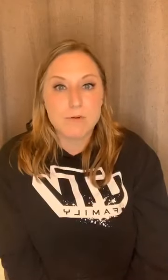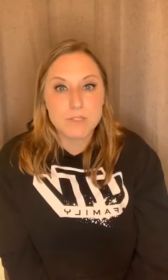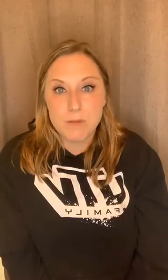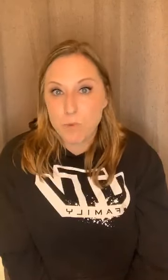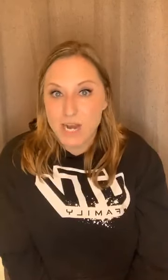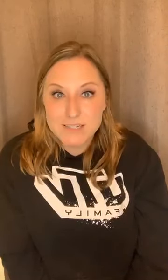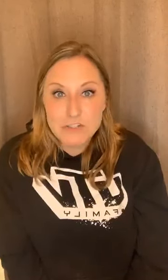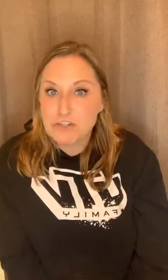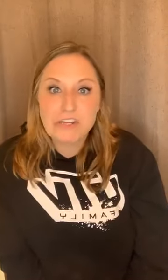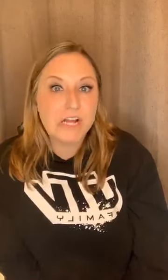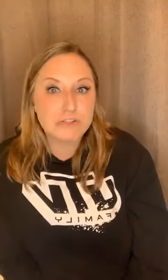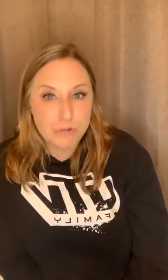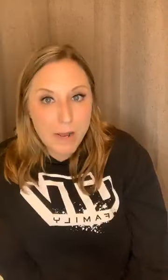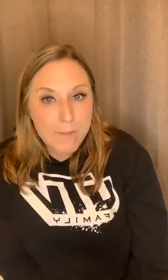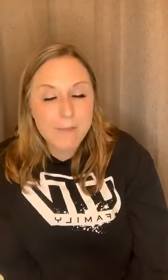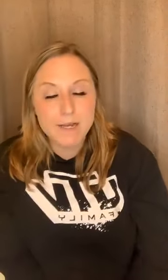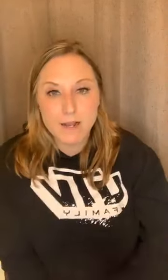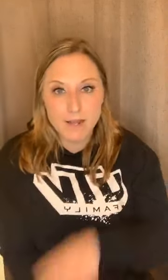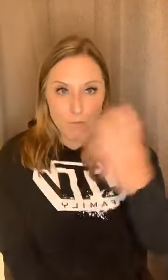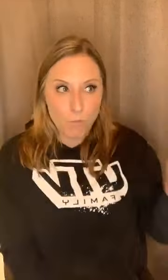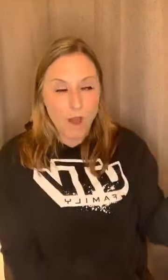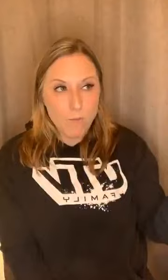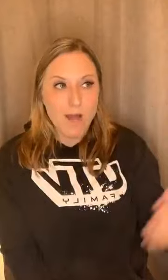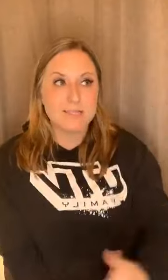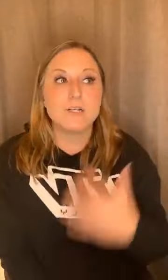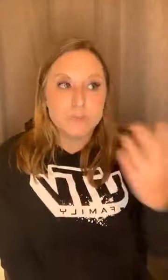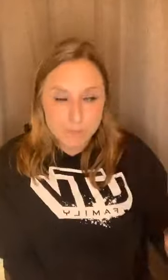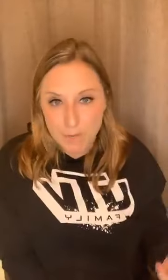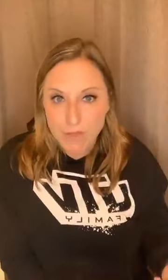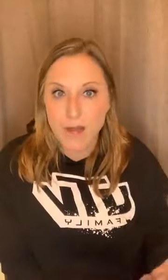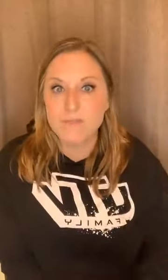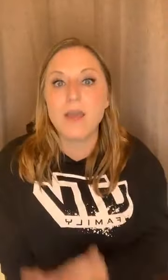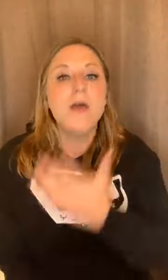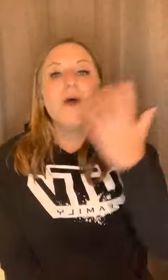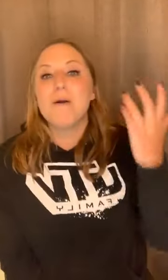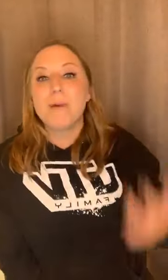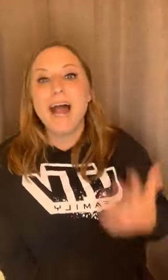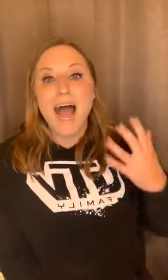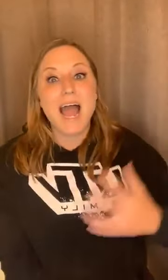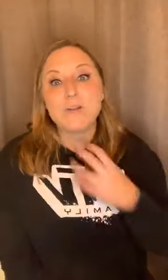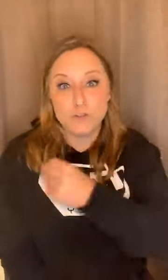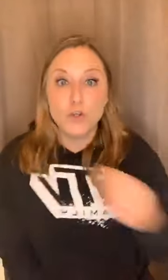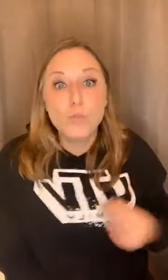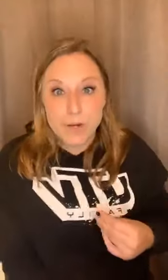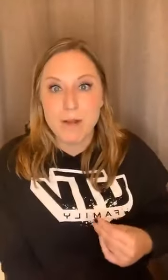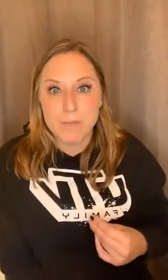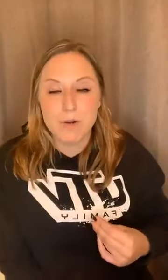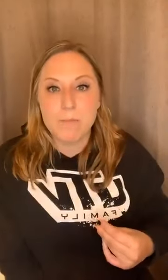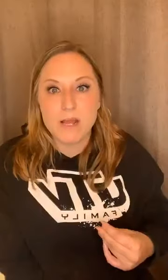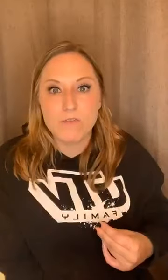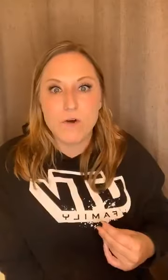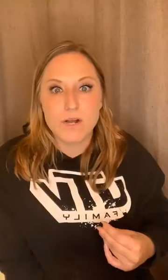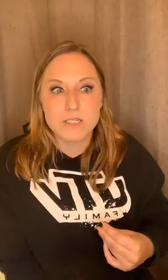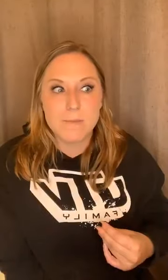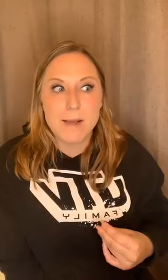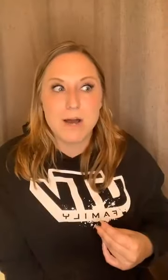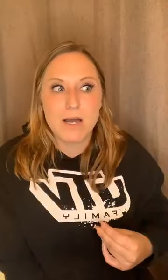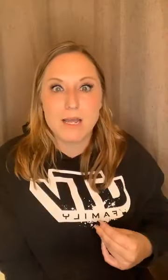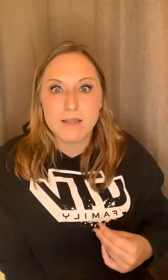to be present during that trip. I mean, I, I, I was, and I do remember a lot of it, but I do remember being focused on my body the